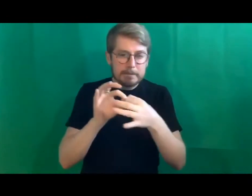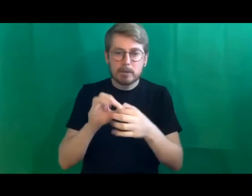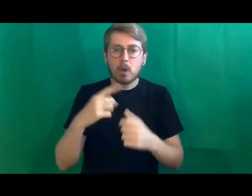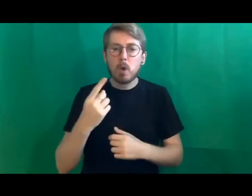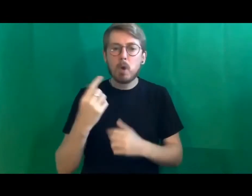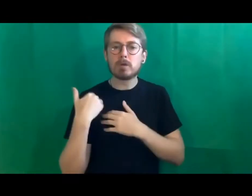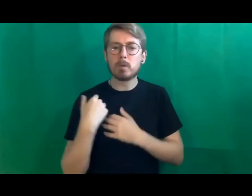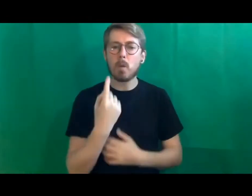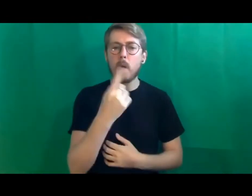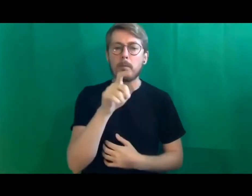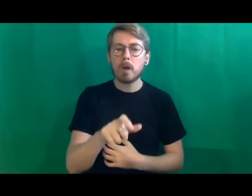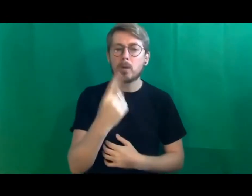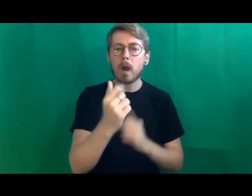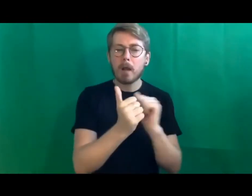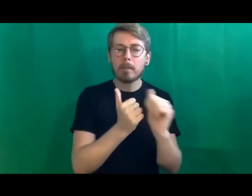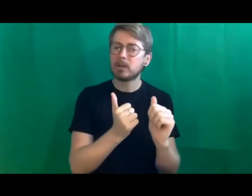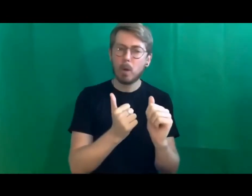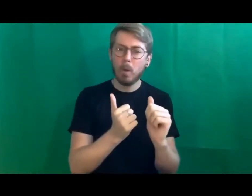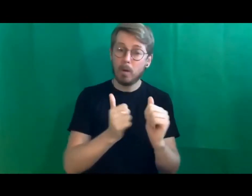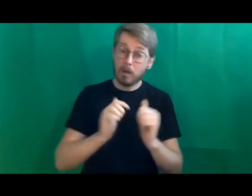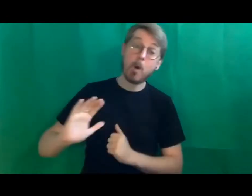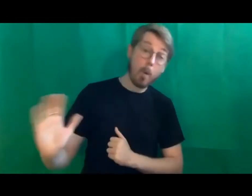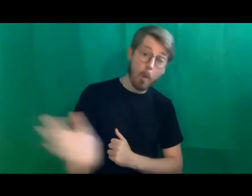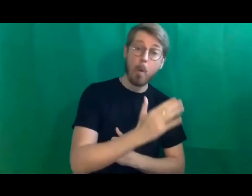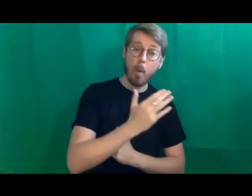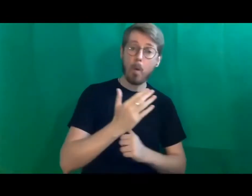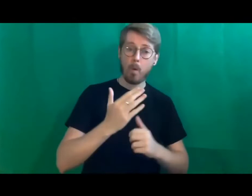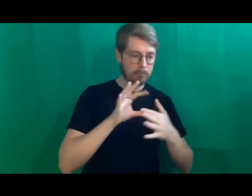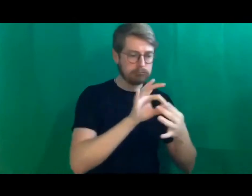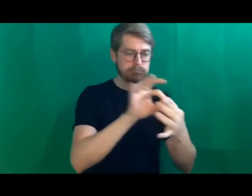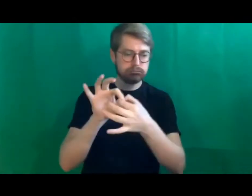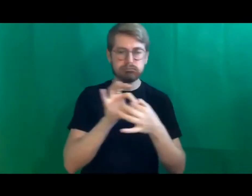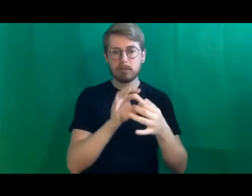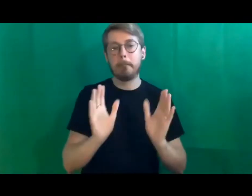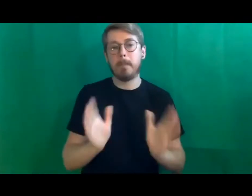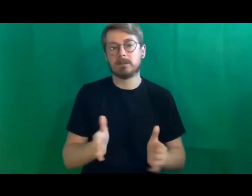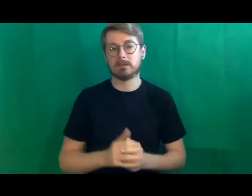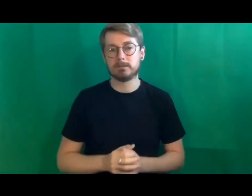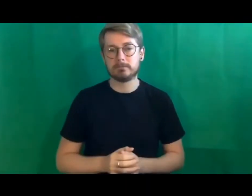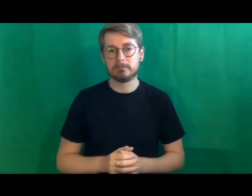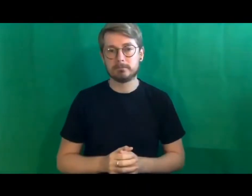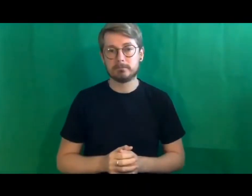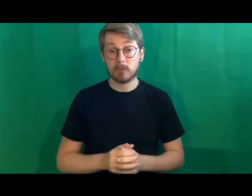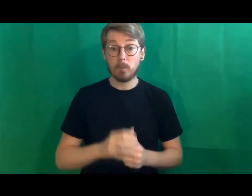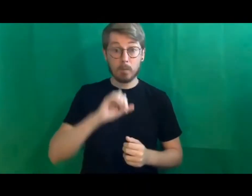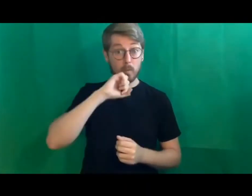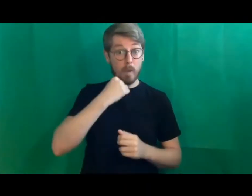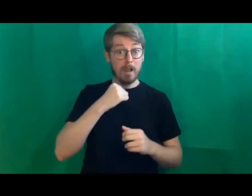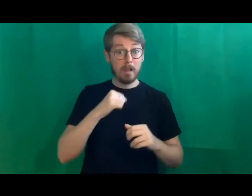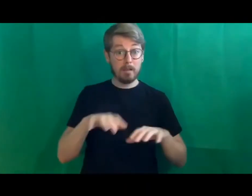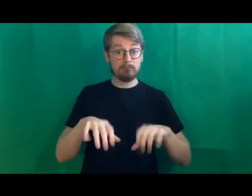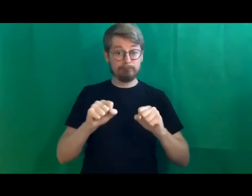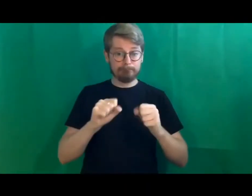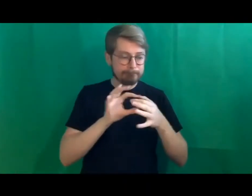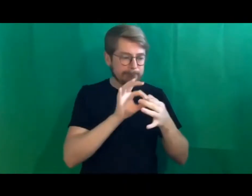shoulders of just one person or one organization we all have to do this together. So we are going to come together and start hopefully implementing